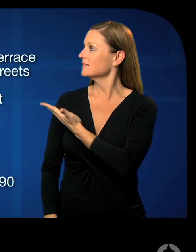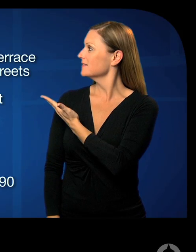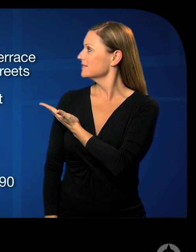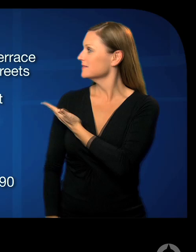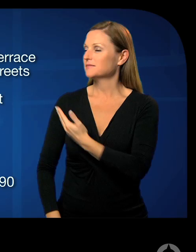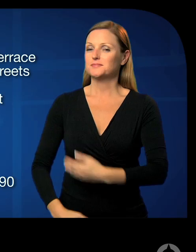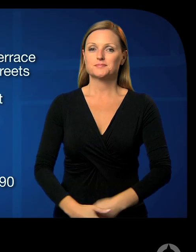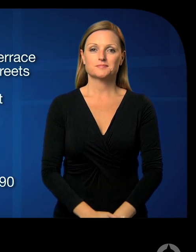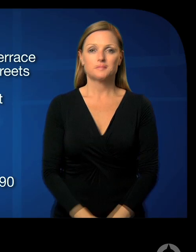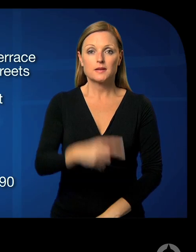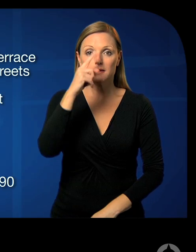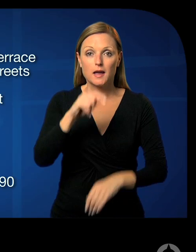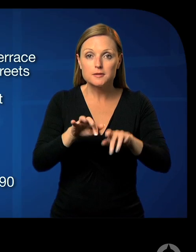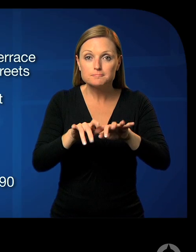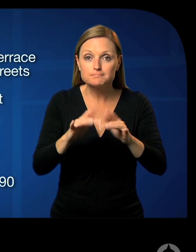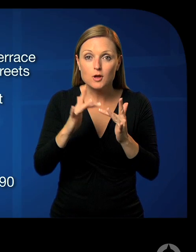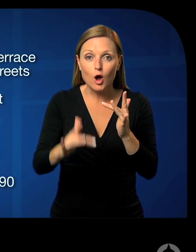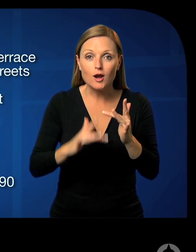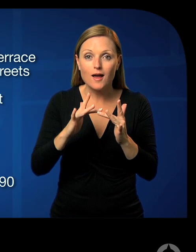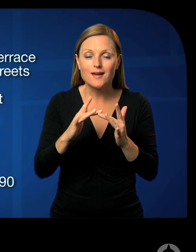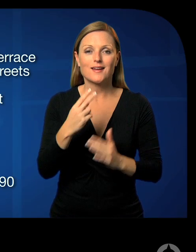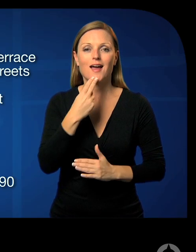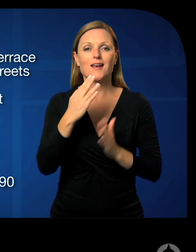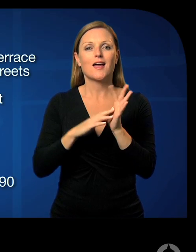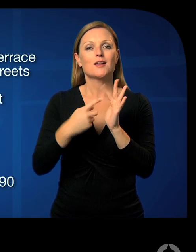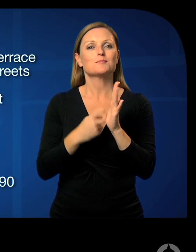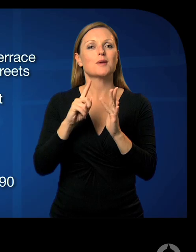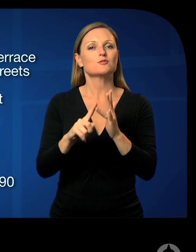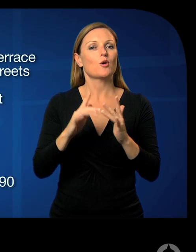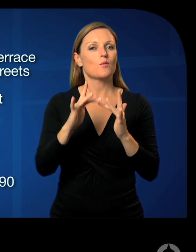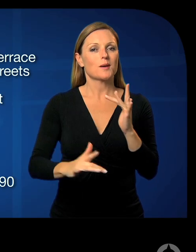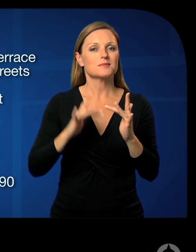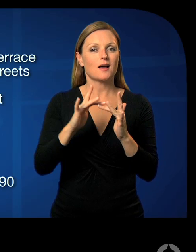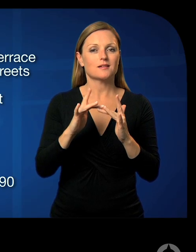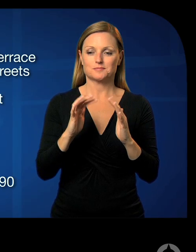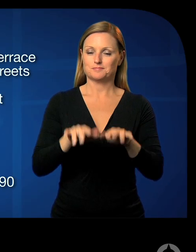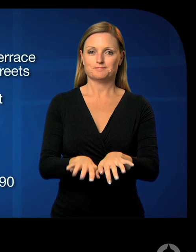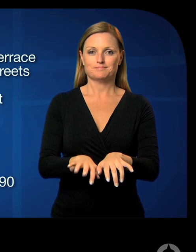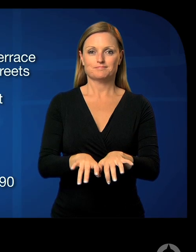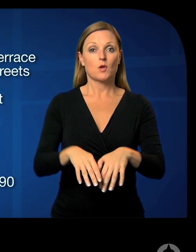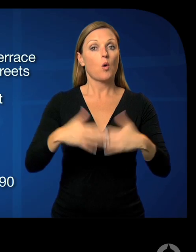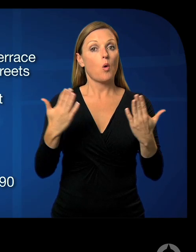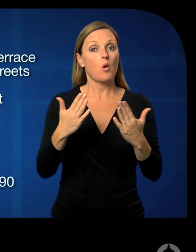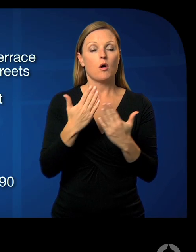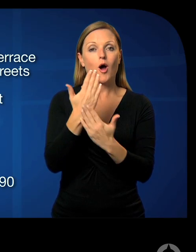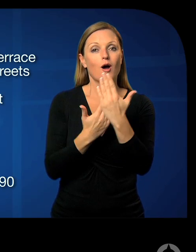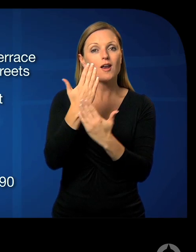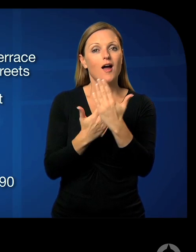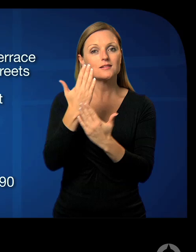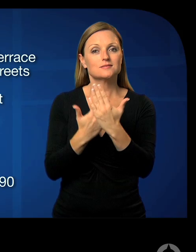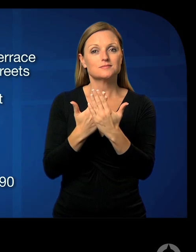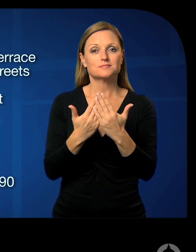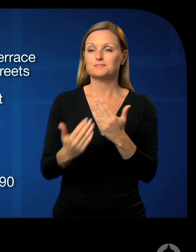.AdelaideMetro.com.au Or you can call the Adelaide Metro Info Line on 1300 311 108